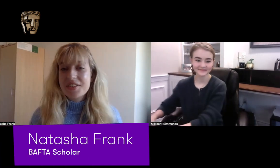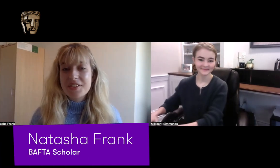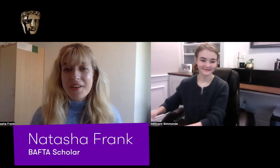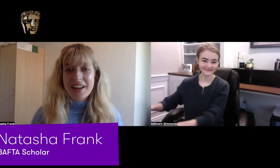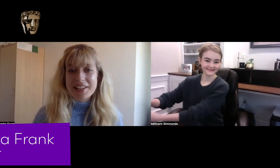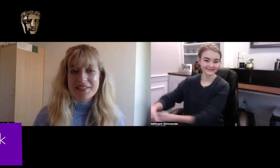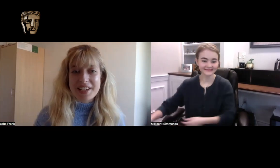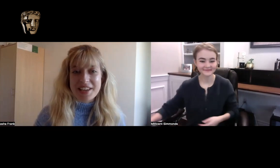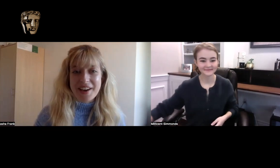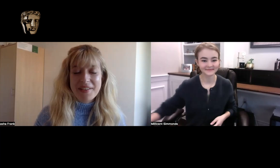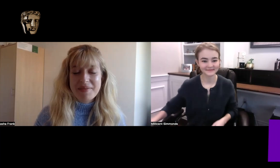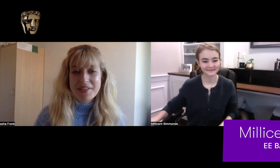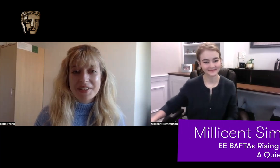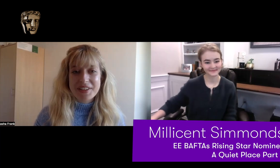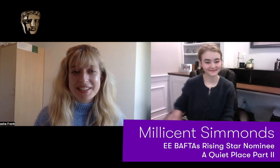So lovely to meet you. How are the both of you doing today?